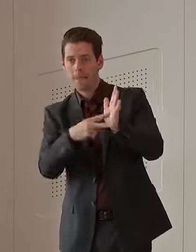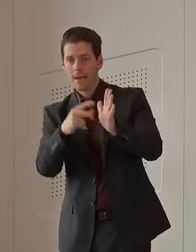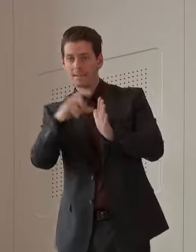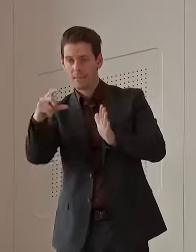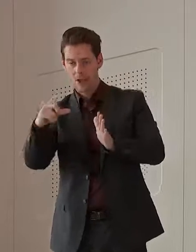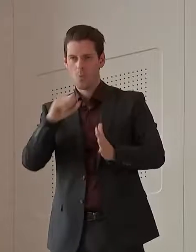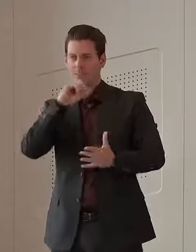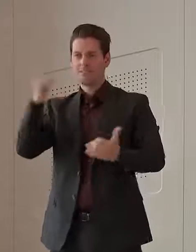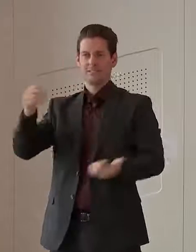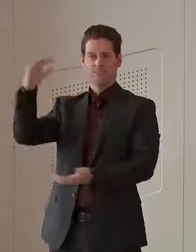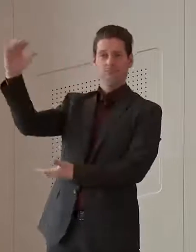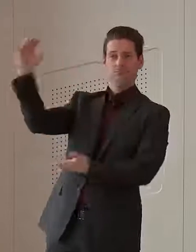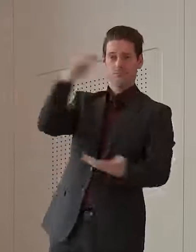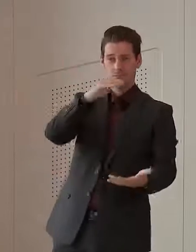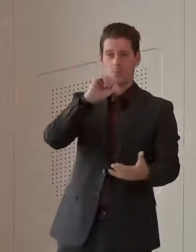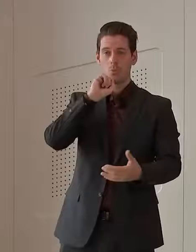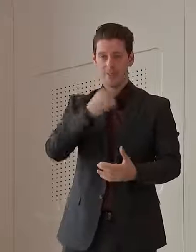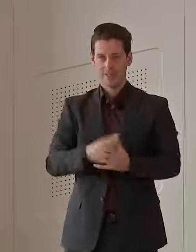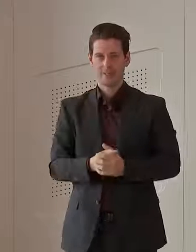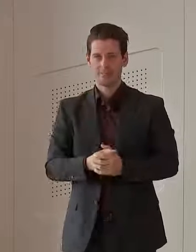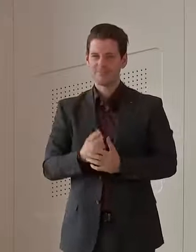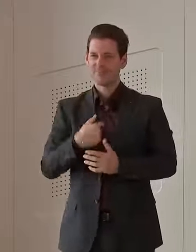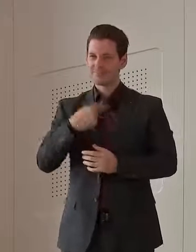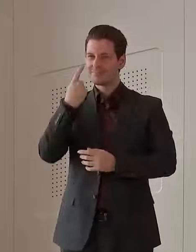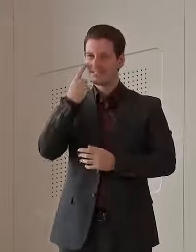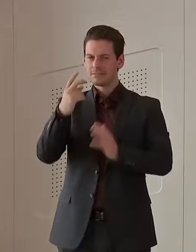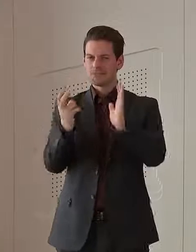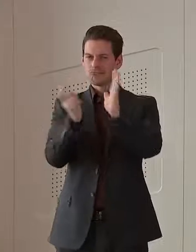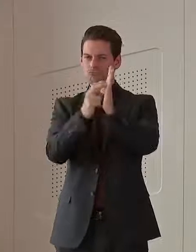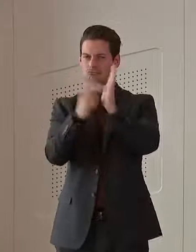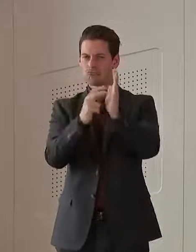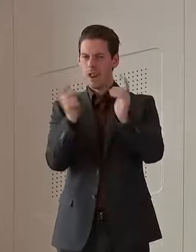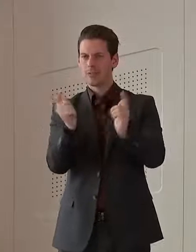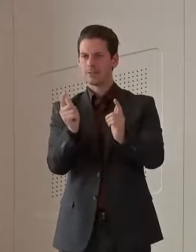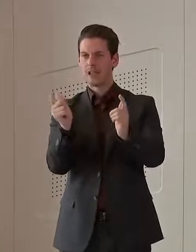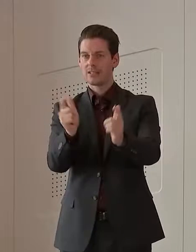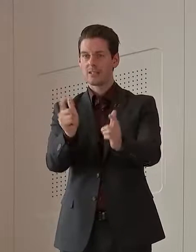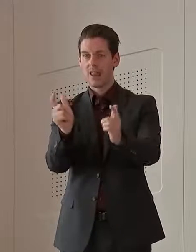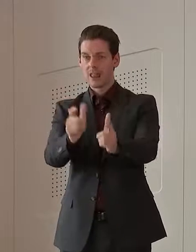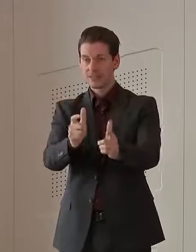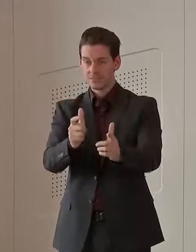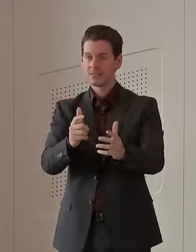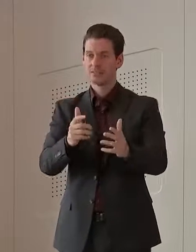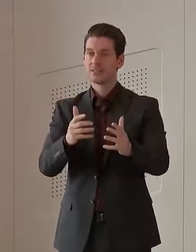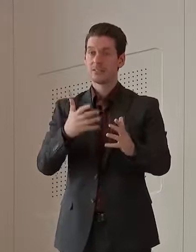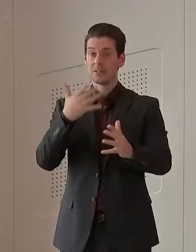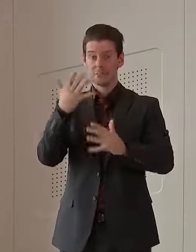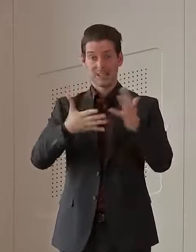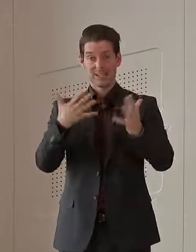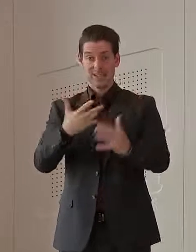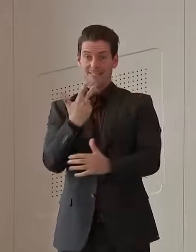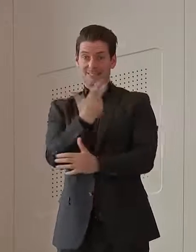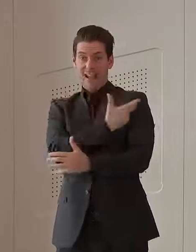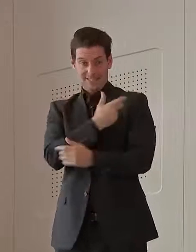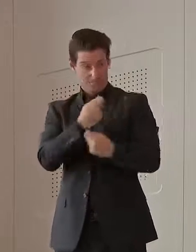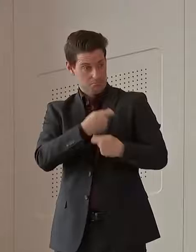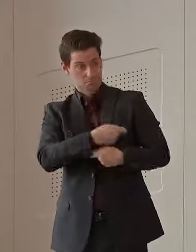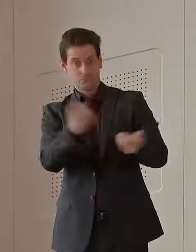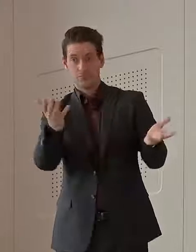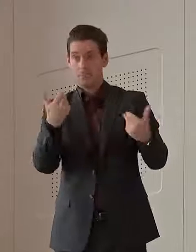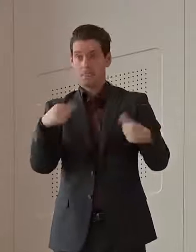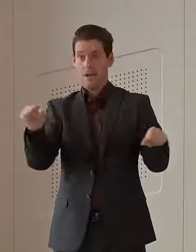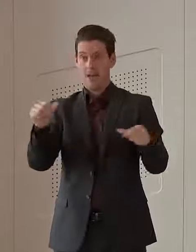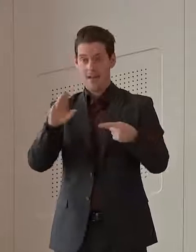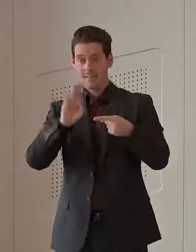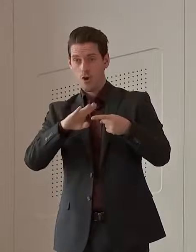our registration numbers dropping every day. Now that shows that we are getting the vaccine into arms. So that's